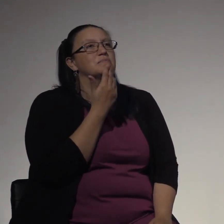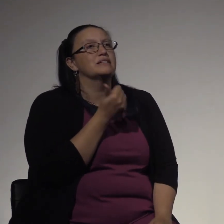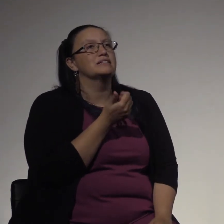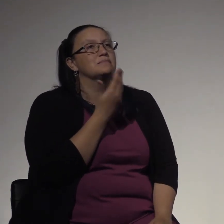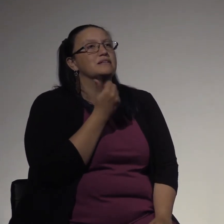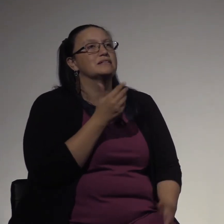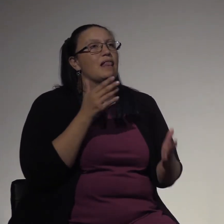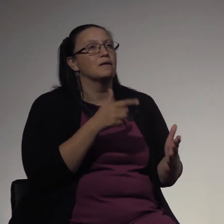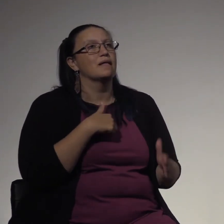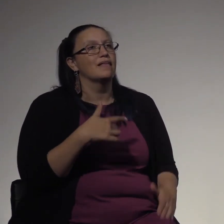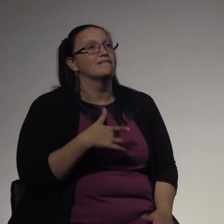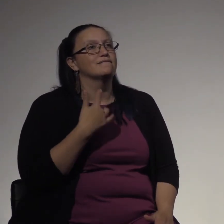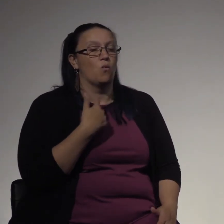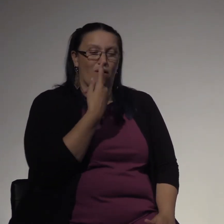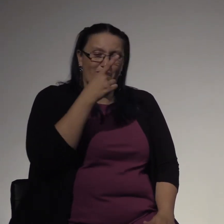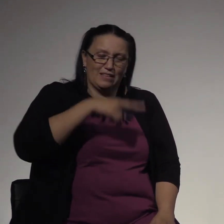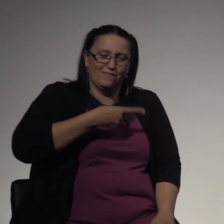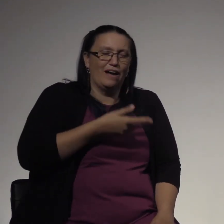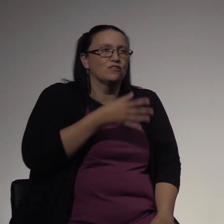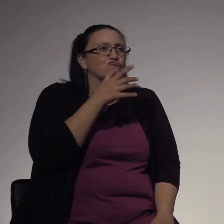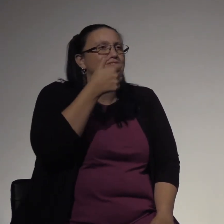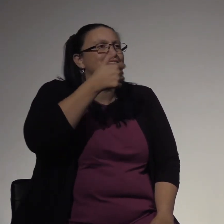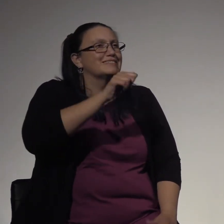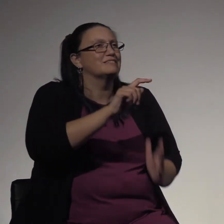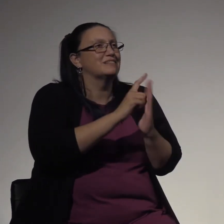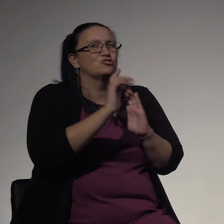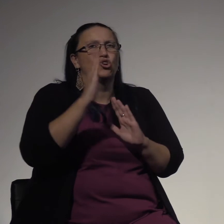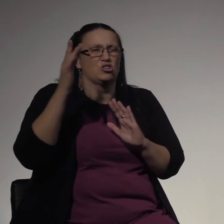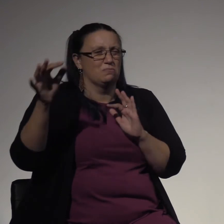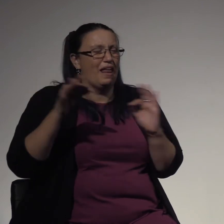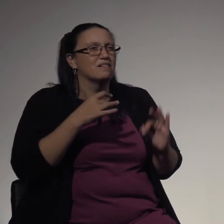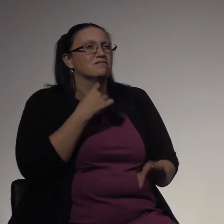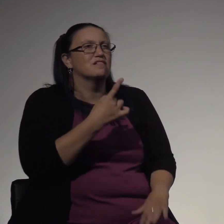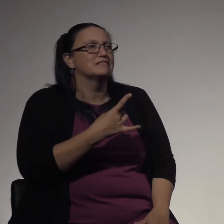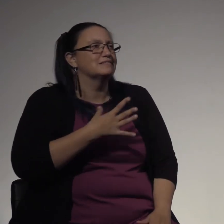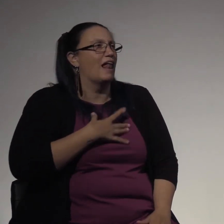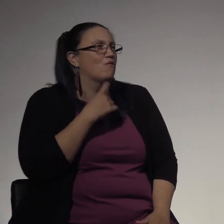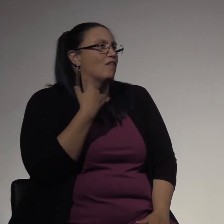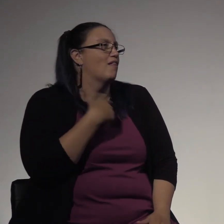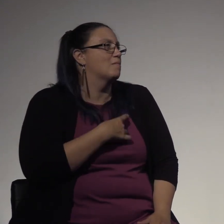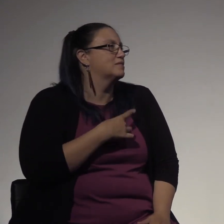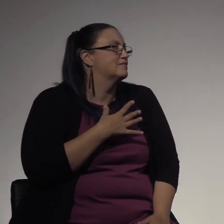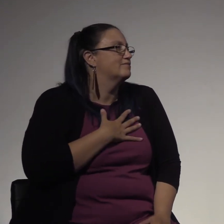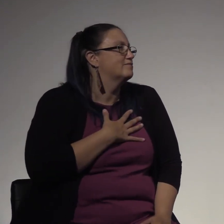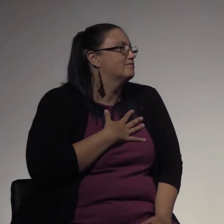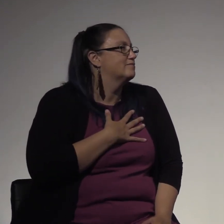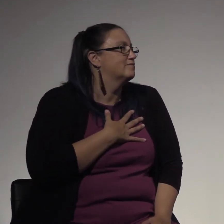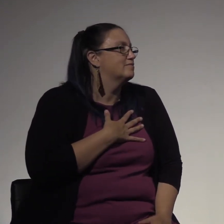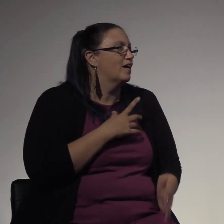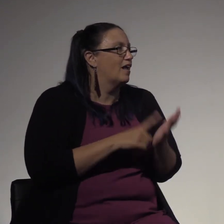only 1,560 minutes ago, she was going to discuss. Lisa